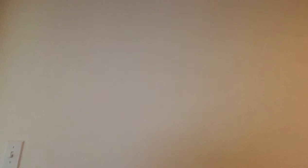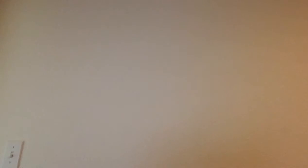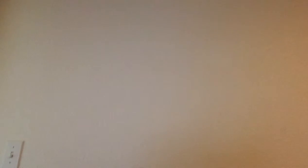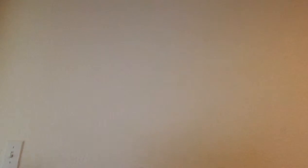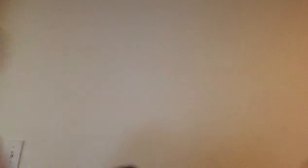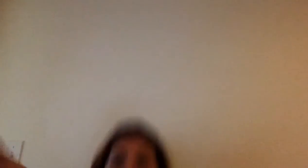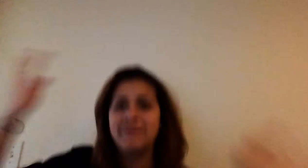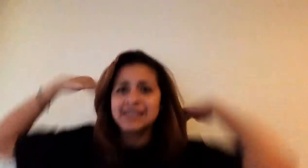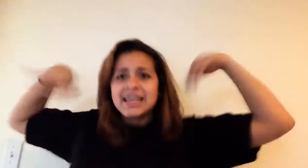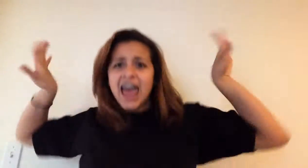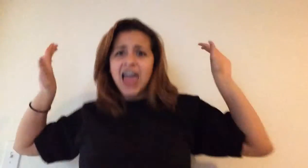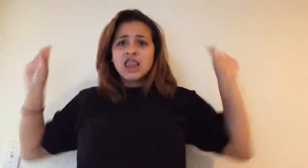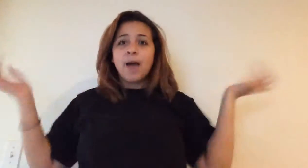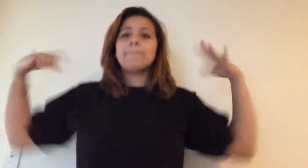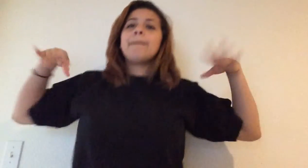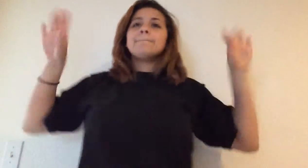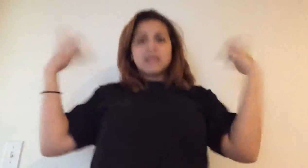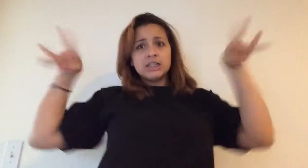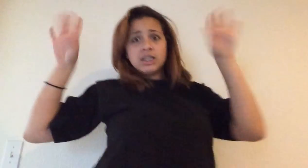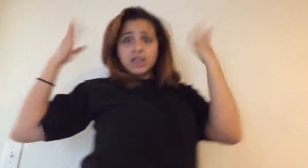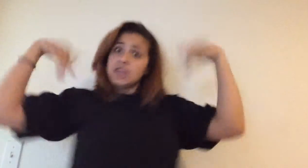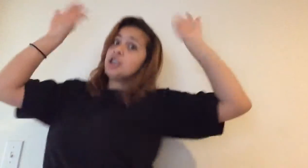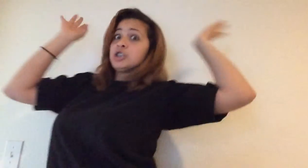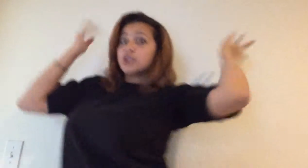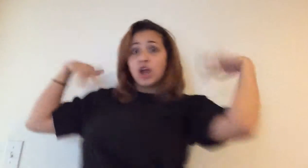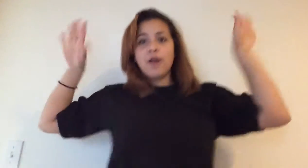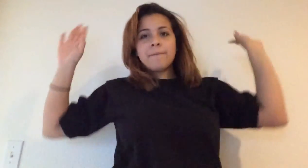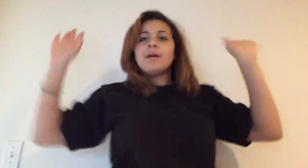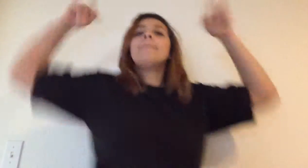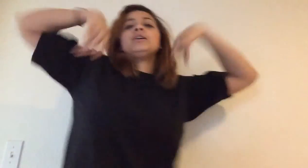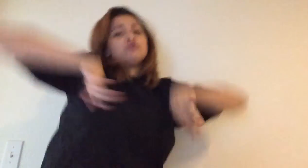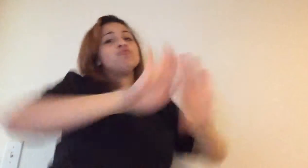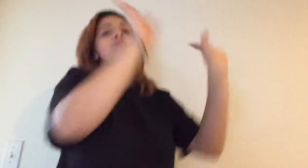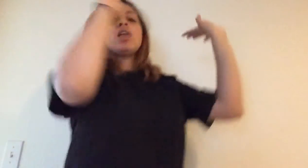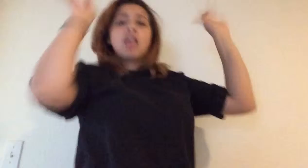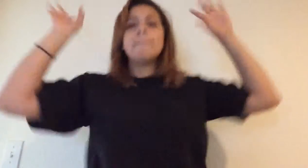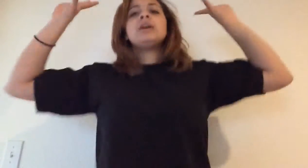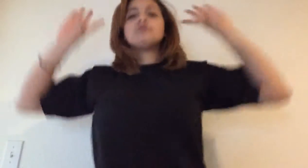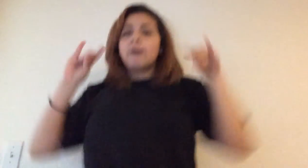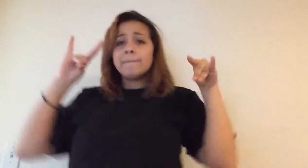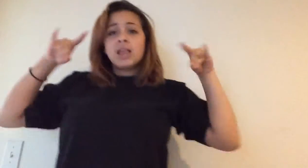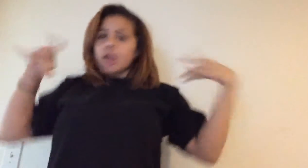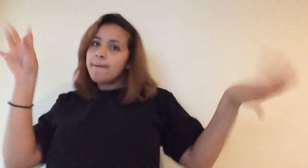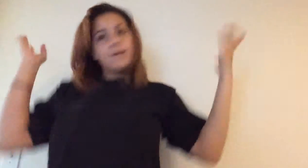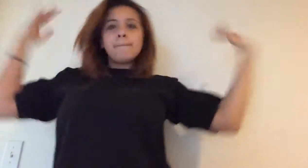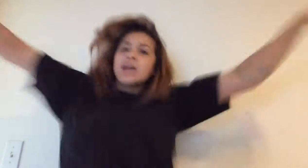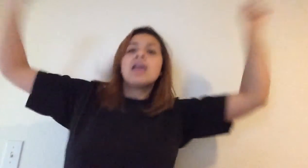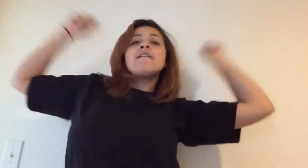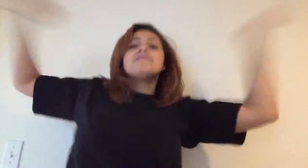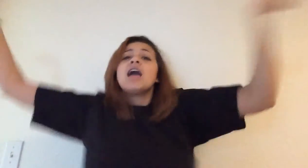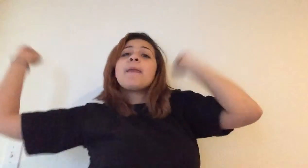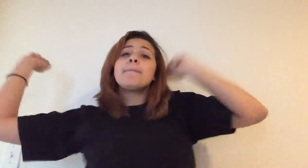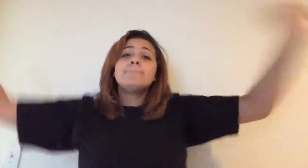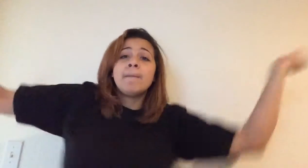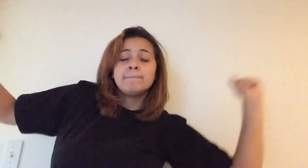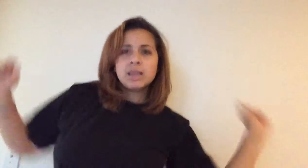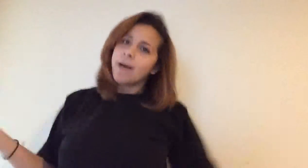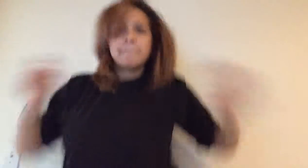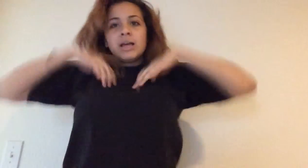Happy Llama, Sad Llama Mentally disturbed Llama Super Llama, Drama Llama Big Fat Mama Llama